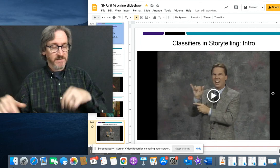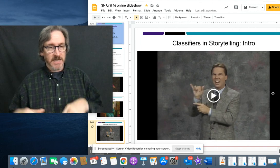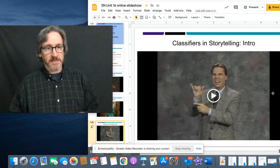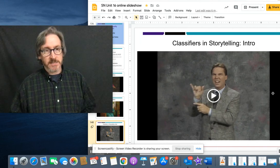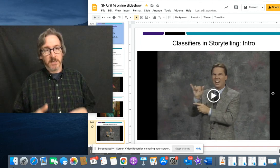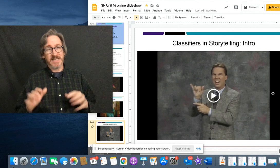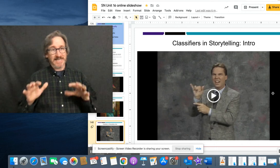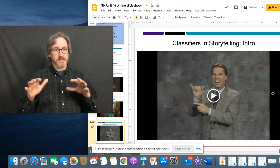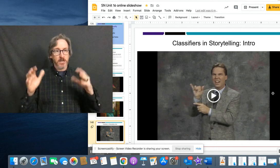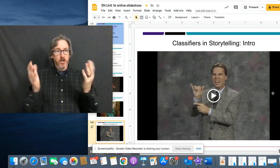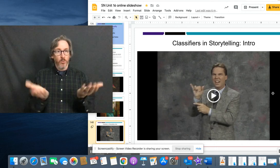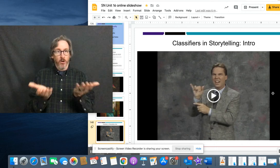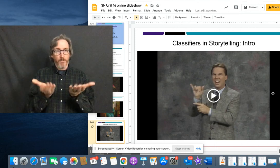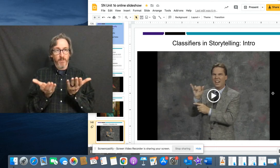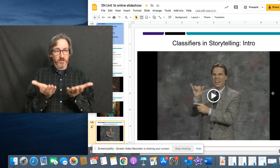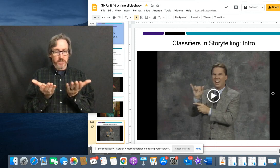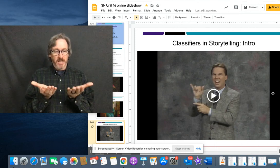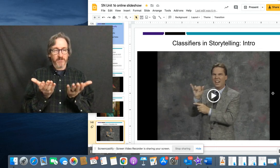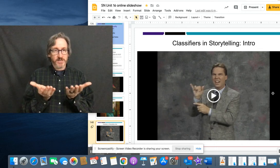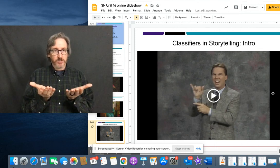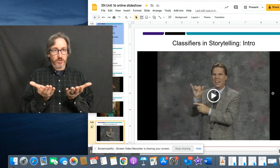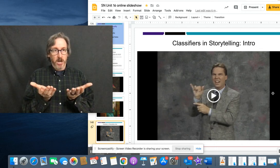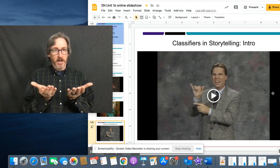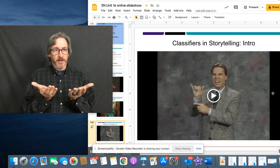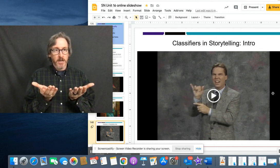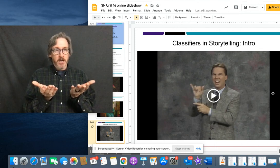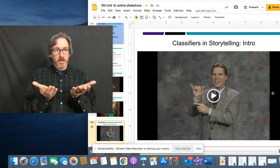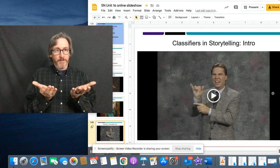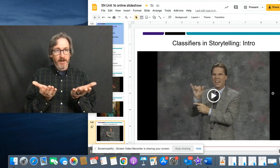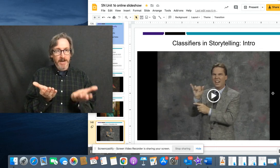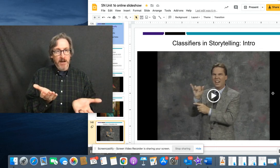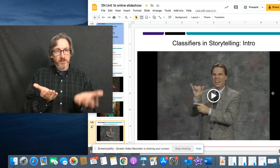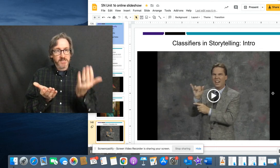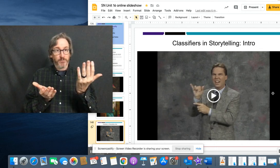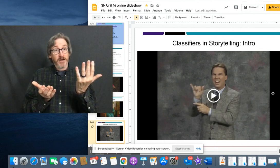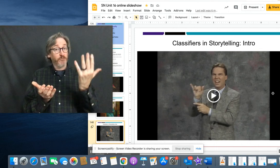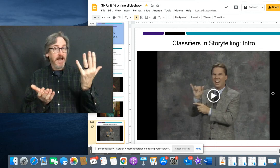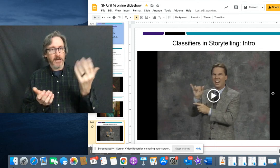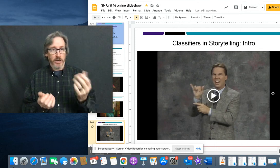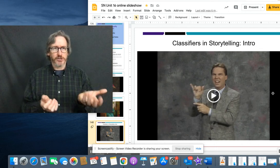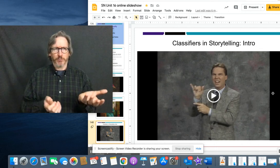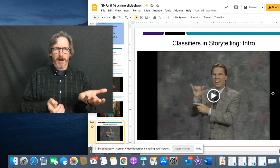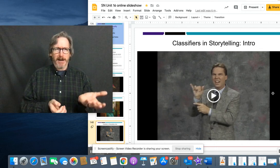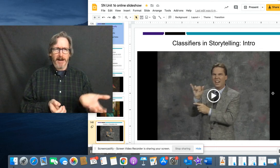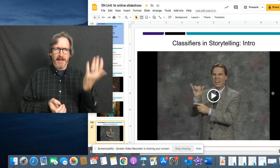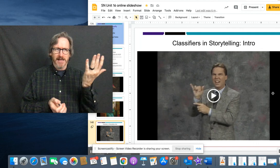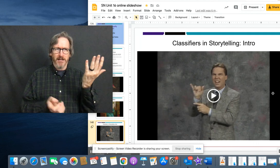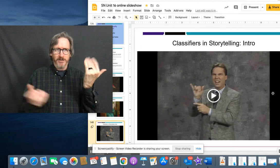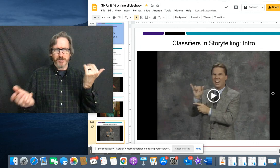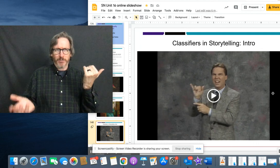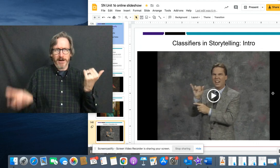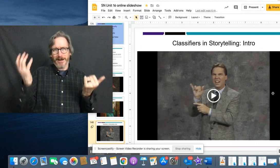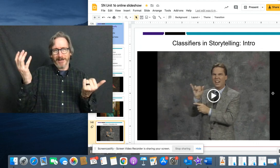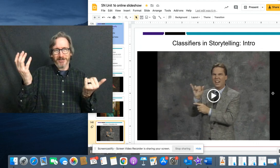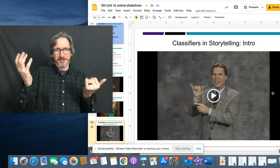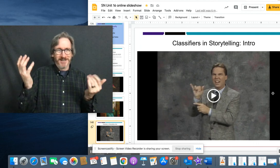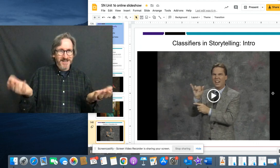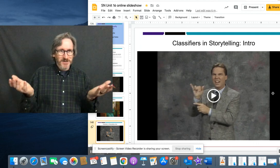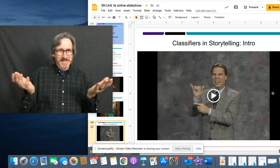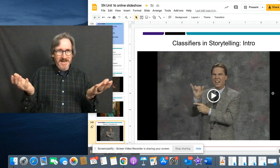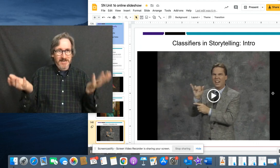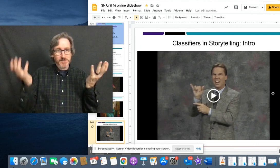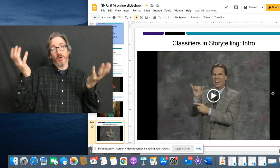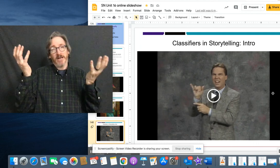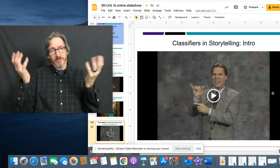who's a cognitive scientist, will publish a lot of research on comparing how does the brain react? You here's your brain on ASL. Here's your brain on English